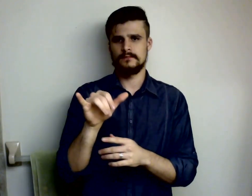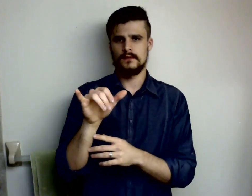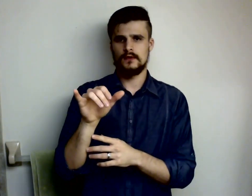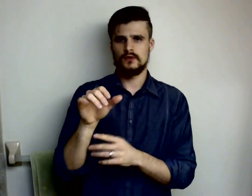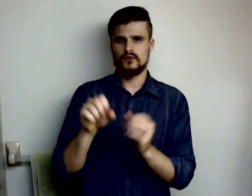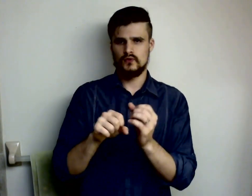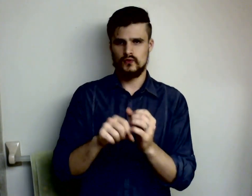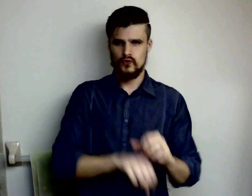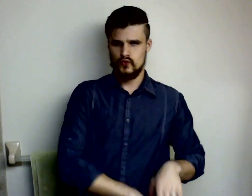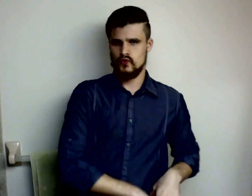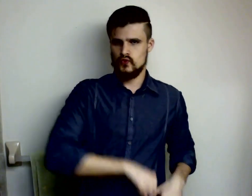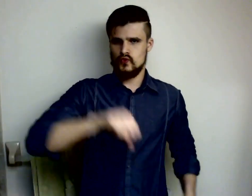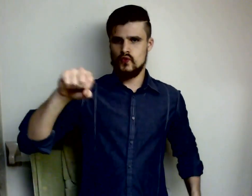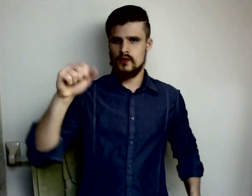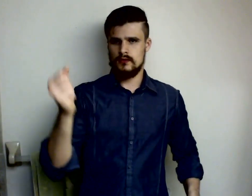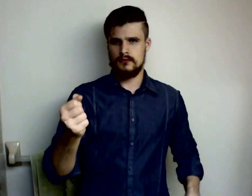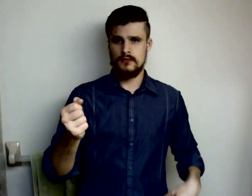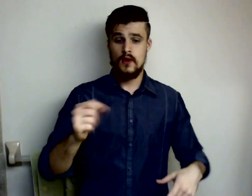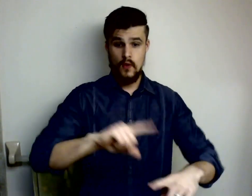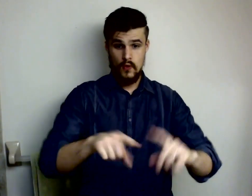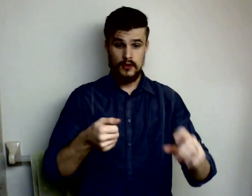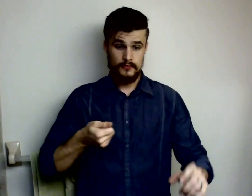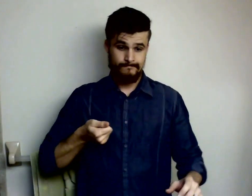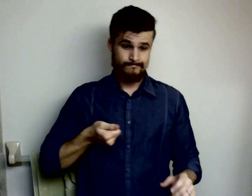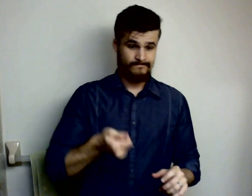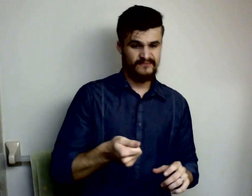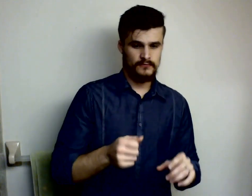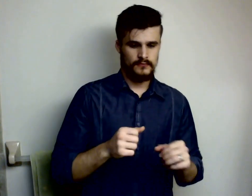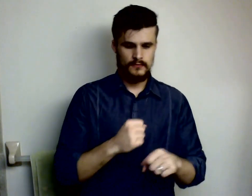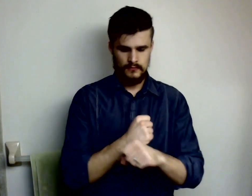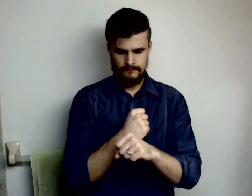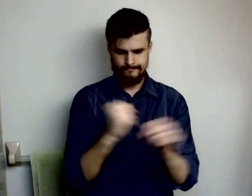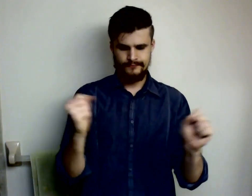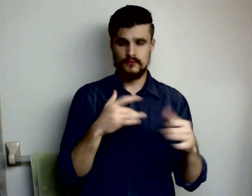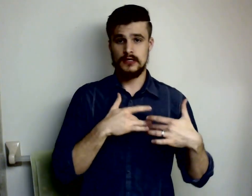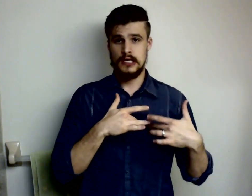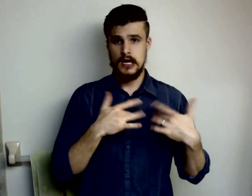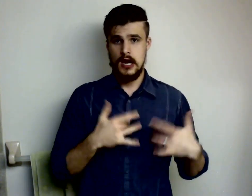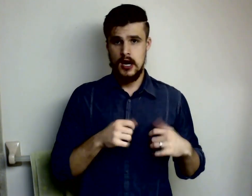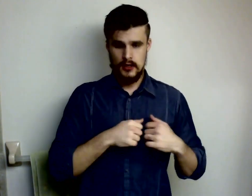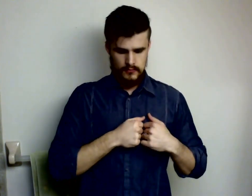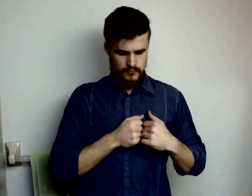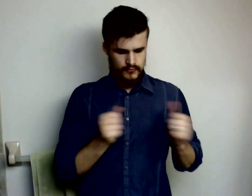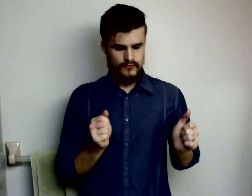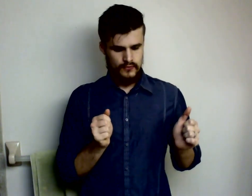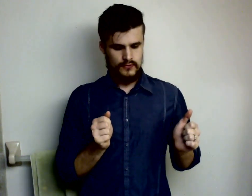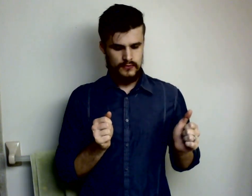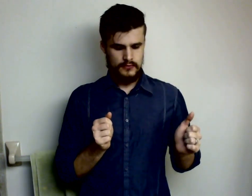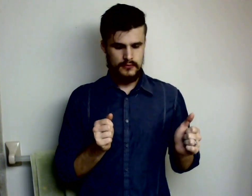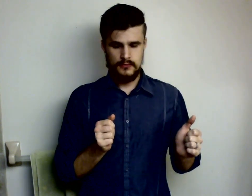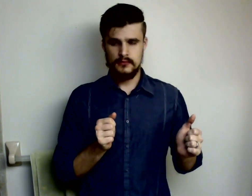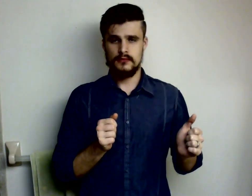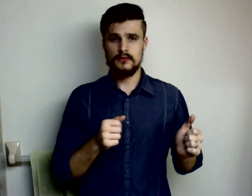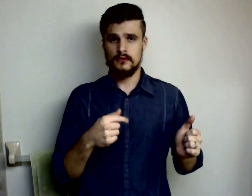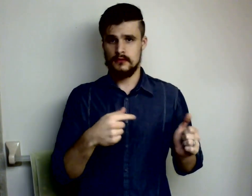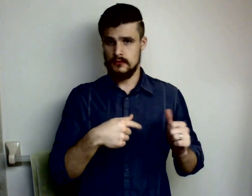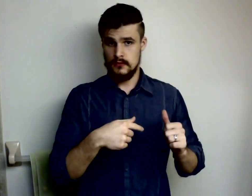opens us up reveals our black heart never leaves us bleeding on the operation table now it comes along